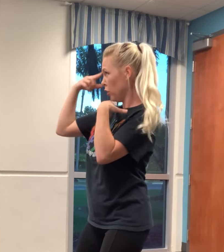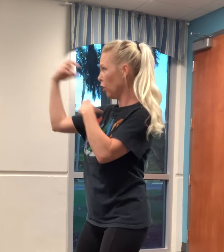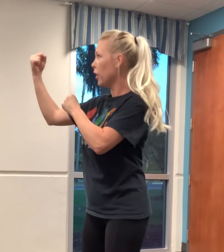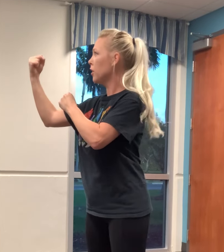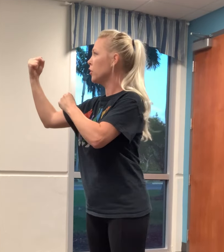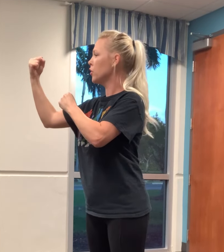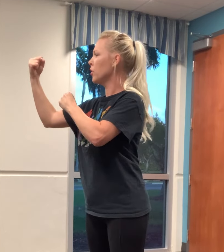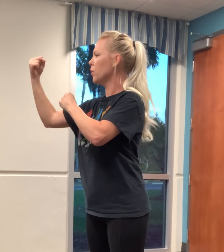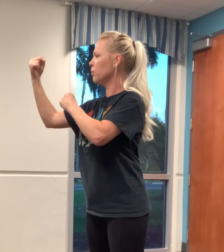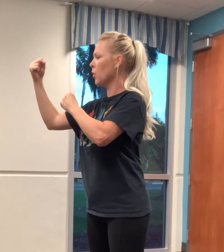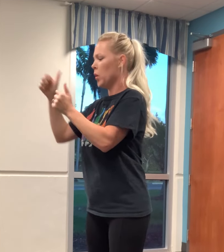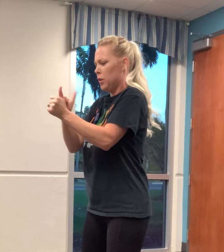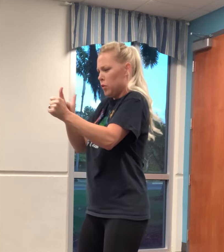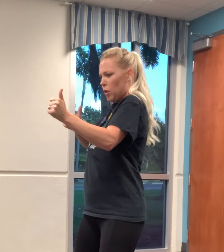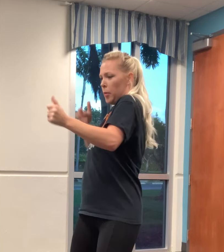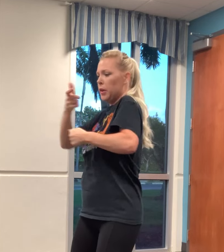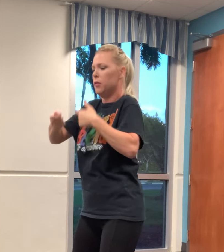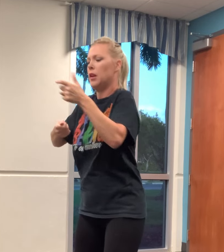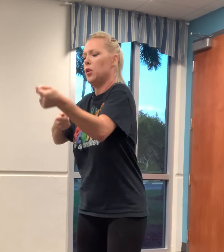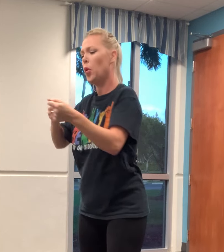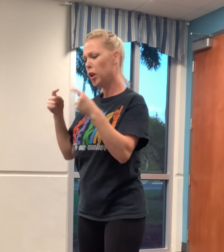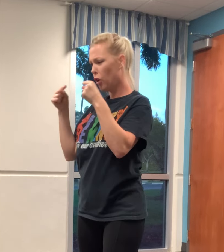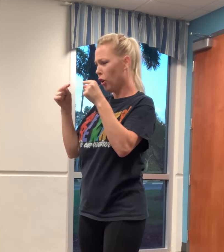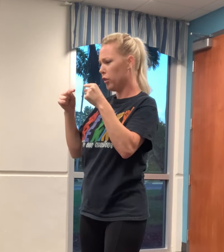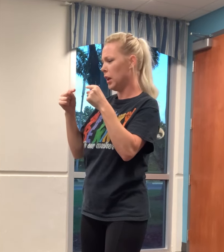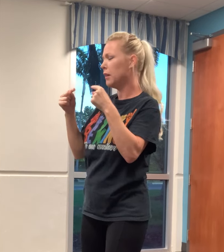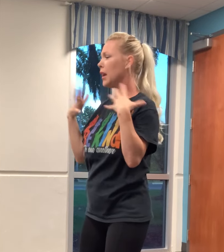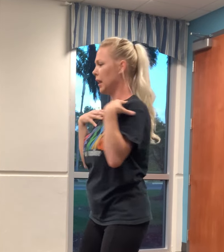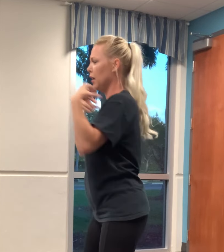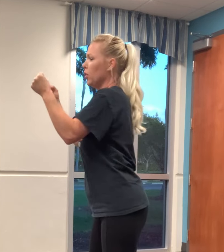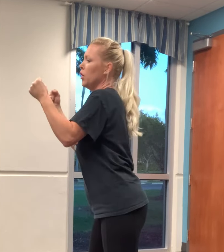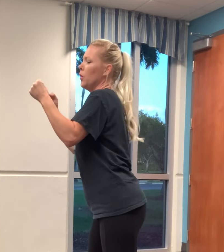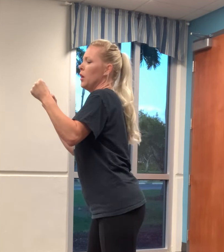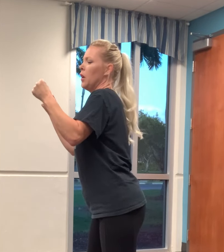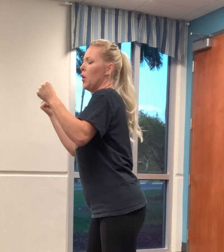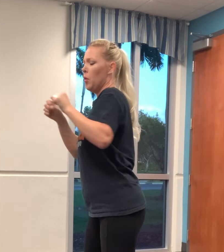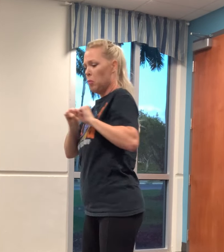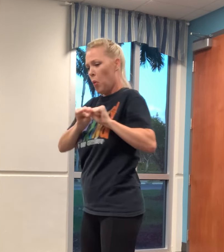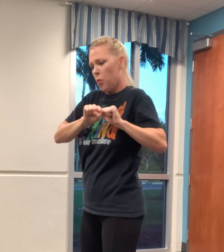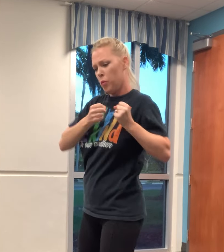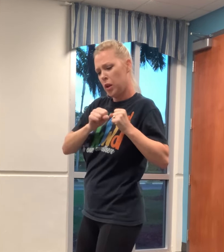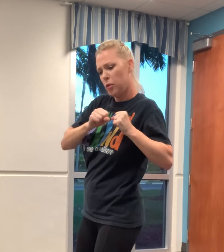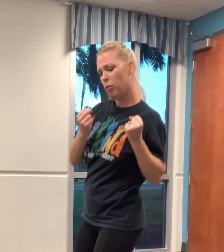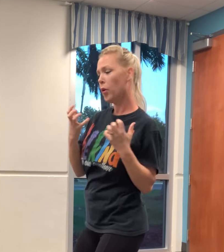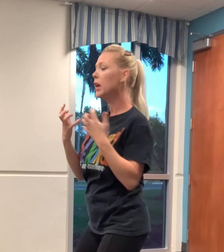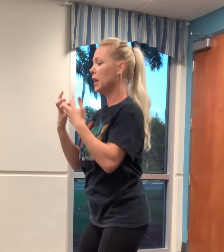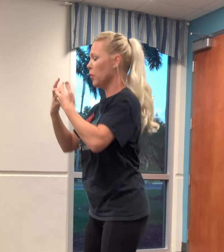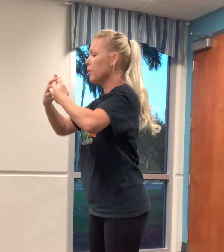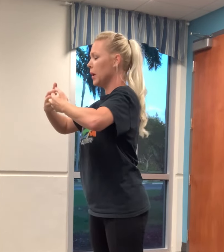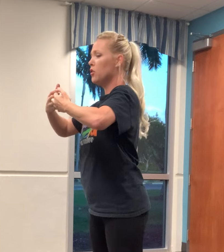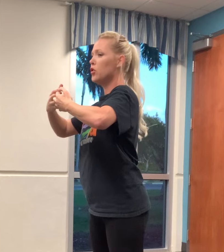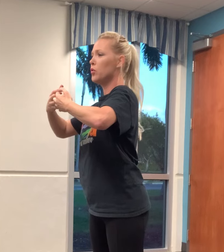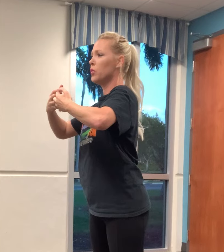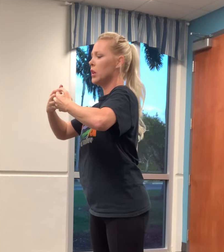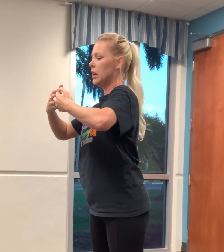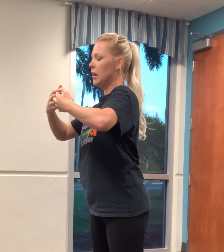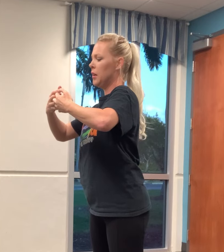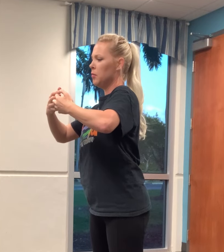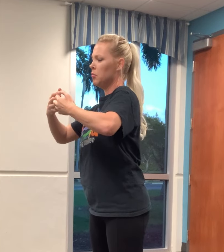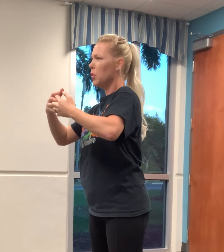courage. When you stumble, he will steady you. When you're hurt, he's going to heal you. When he's broken, when you're broken, he will mend you. When you're blind,